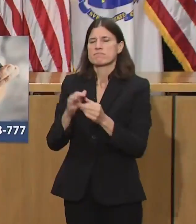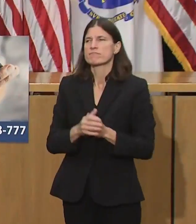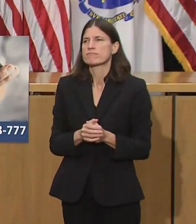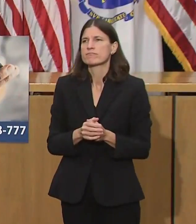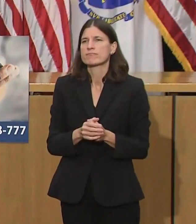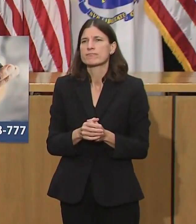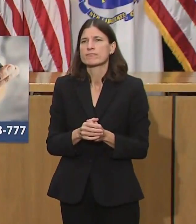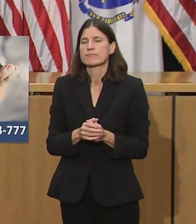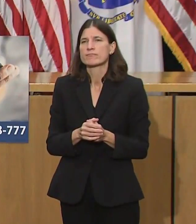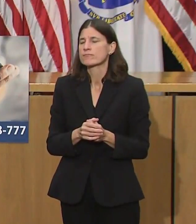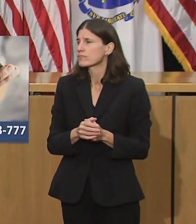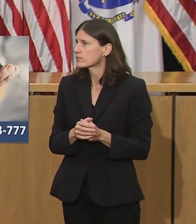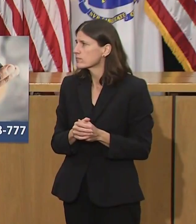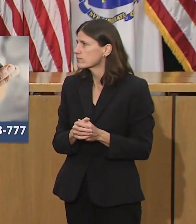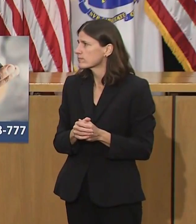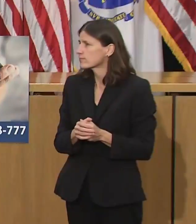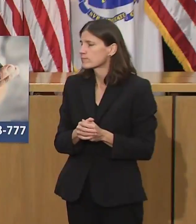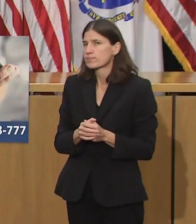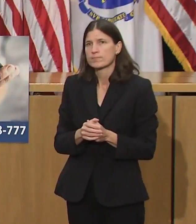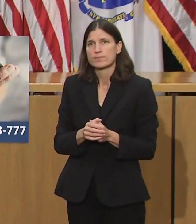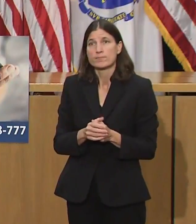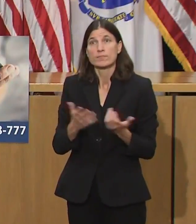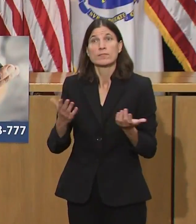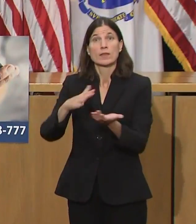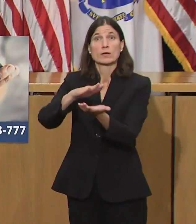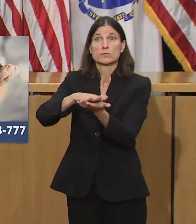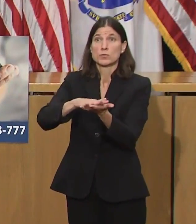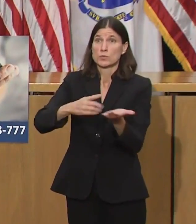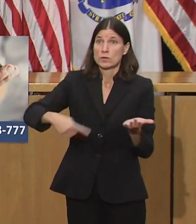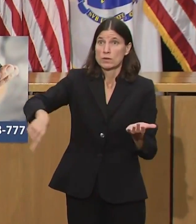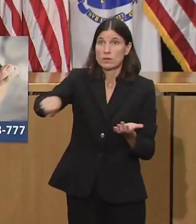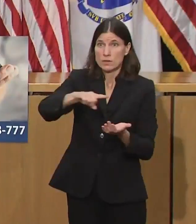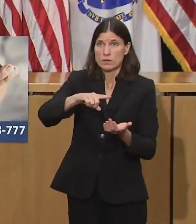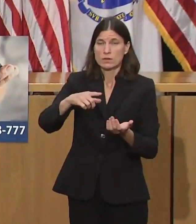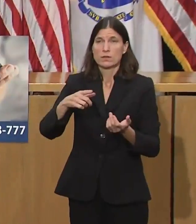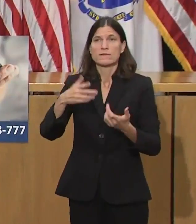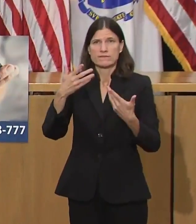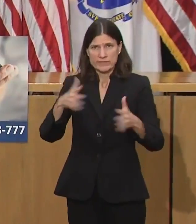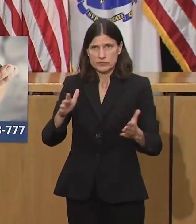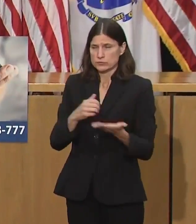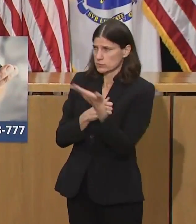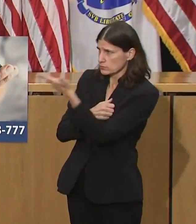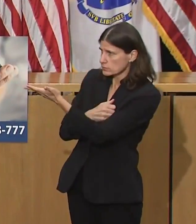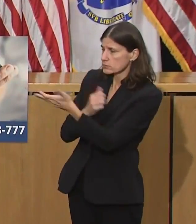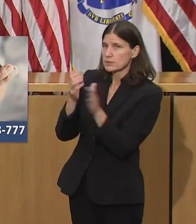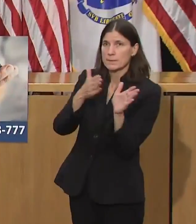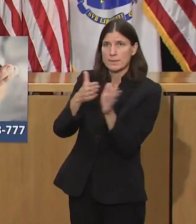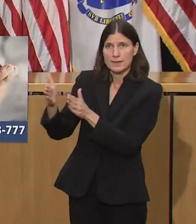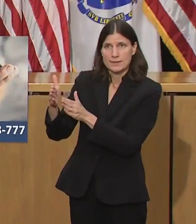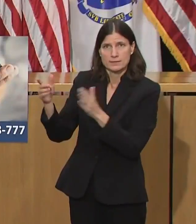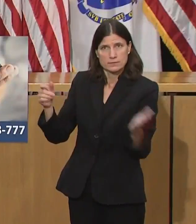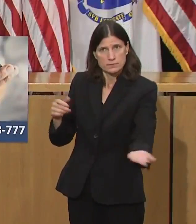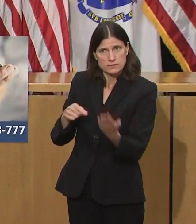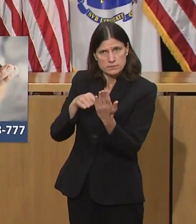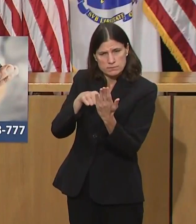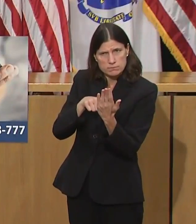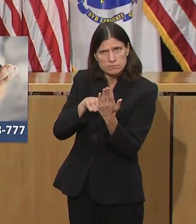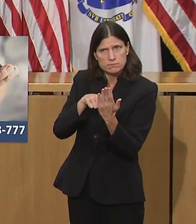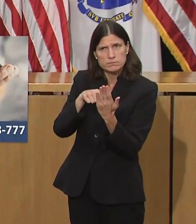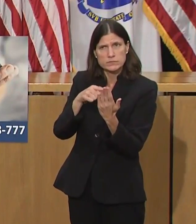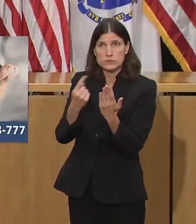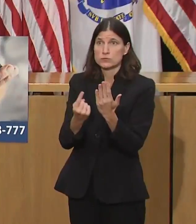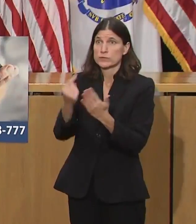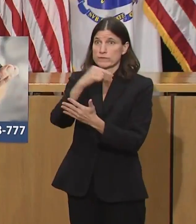present their plans. We even can reconsider as time has gone on and conditions have